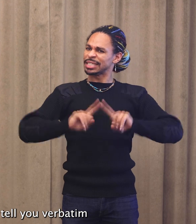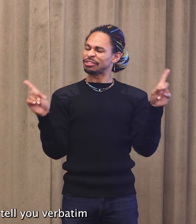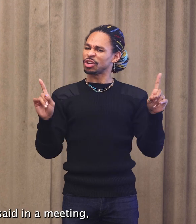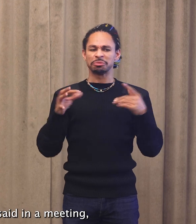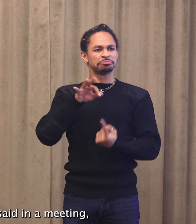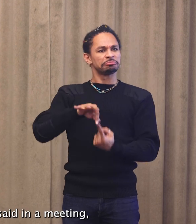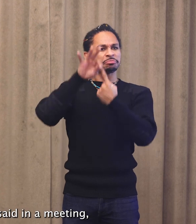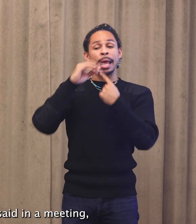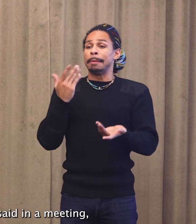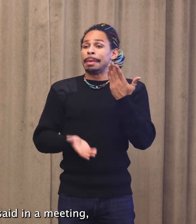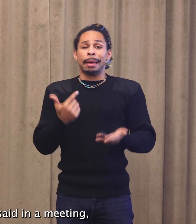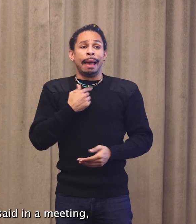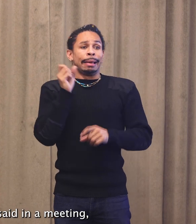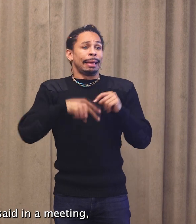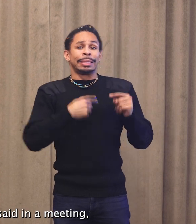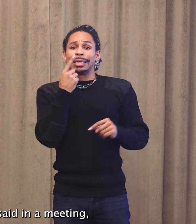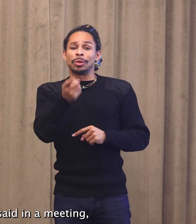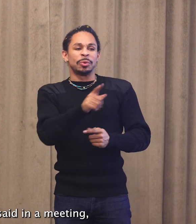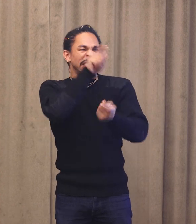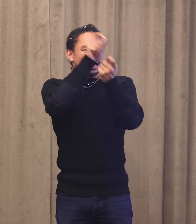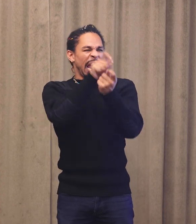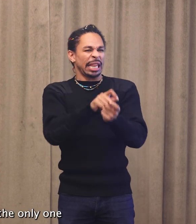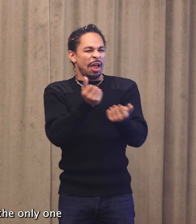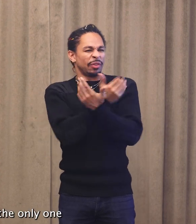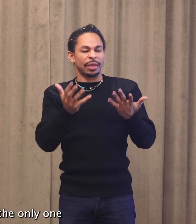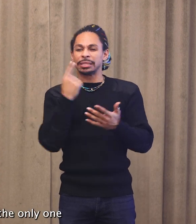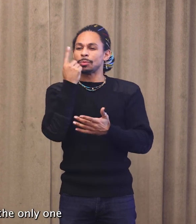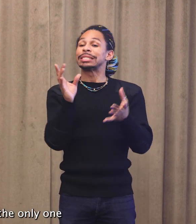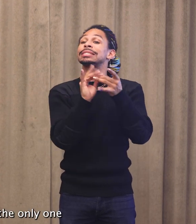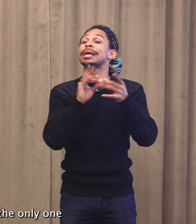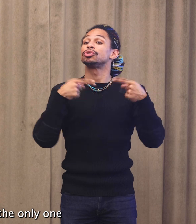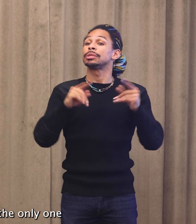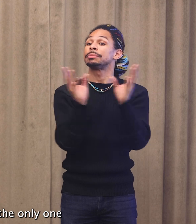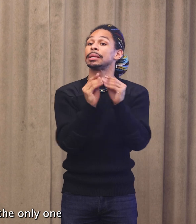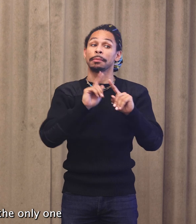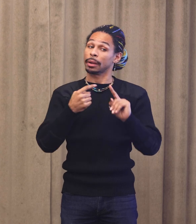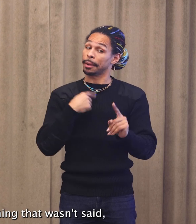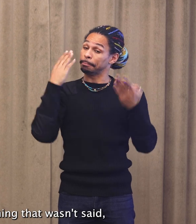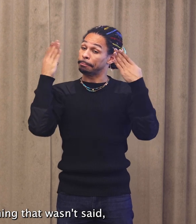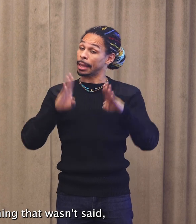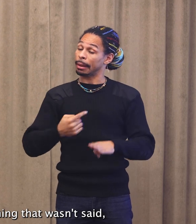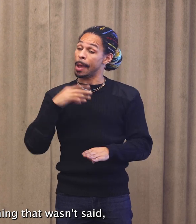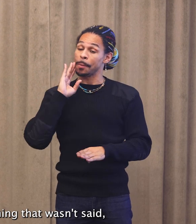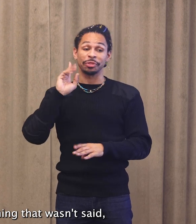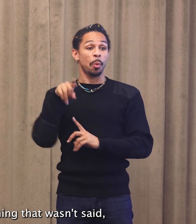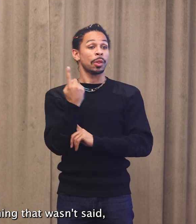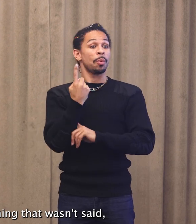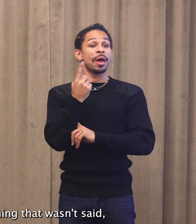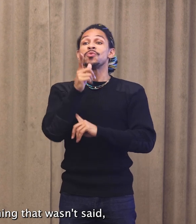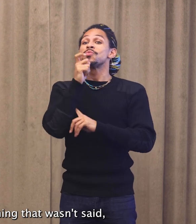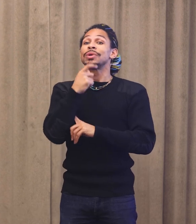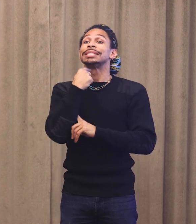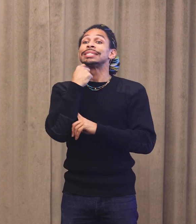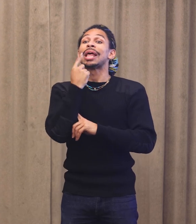verbatim everything that was said in a meeting, but I bet I'll be the only one who can tell you everything that